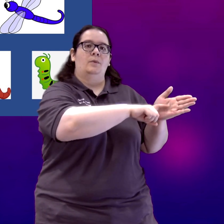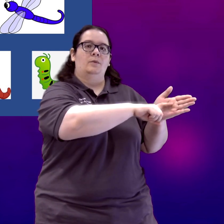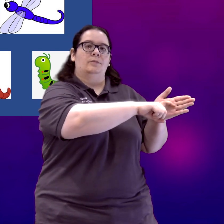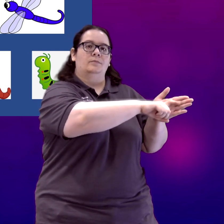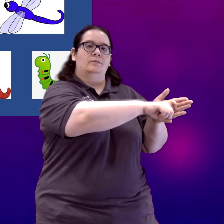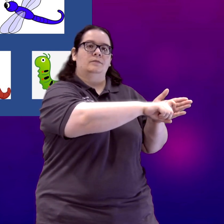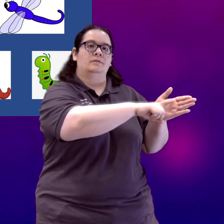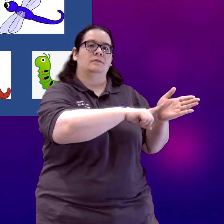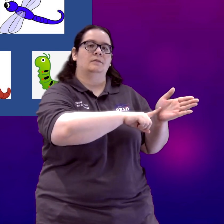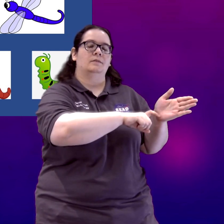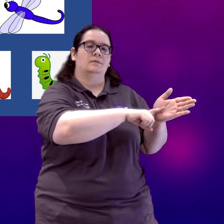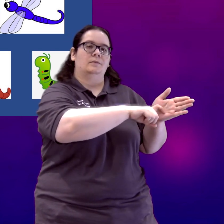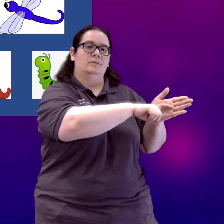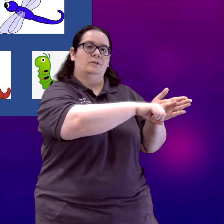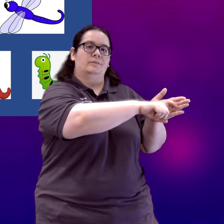Worm. Worm.